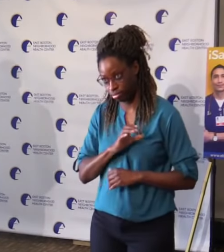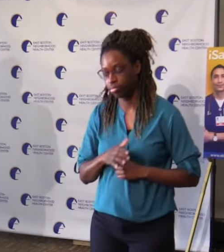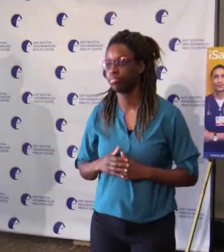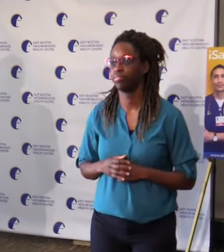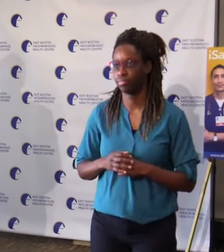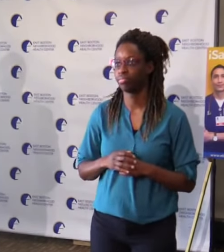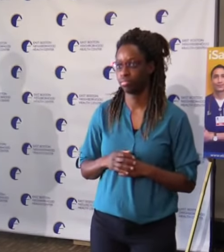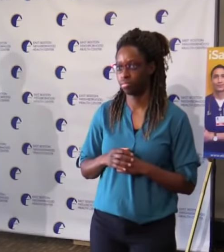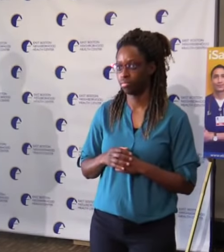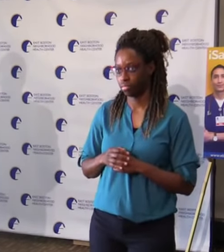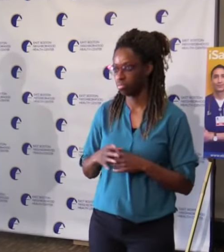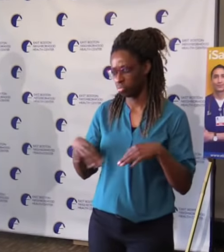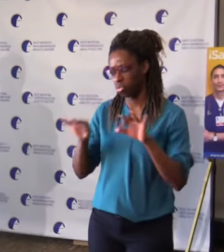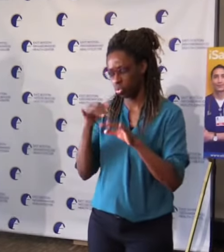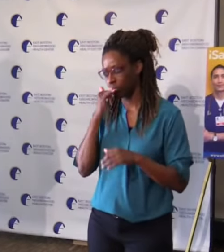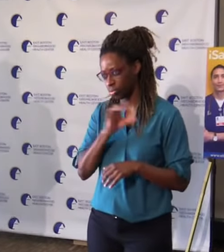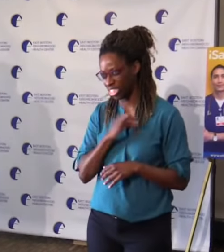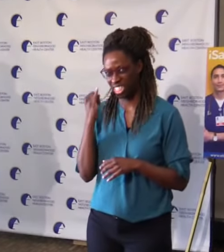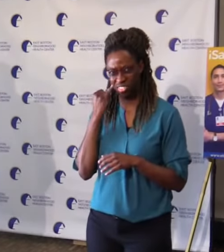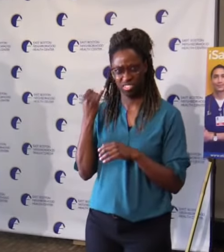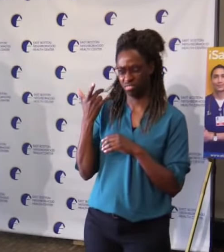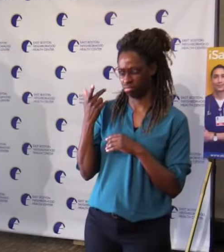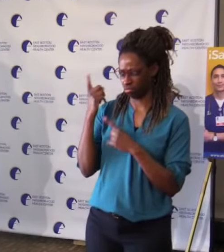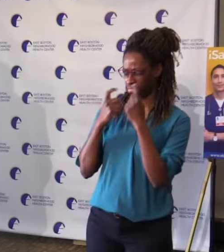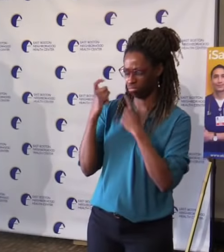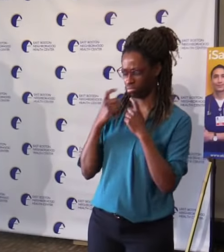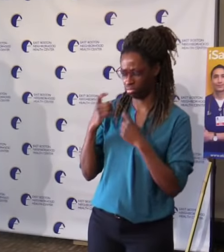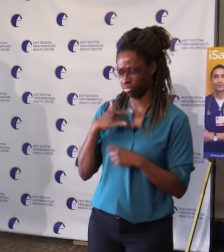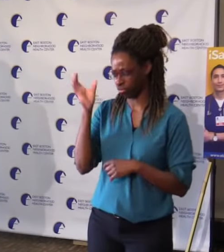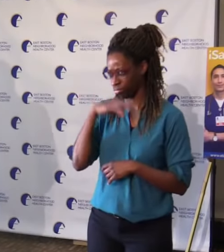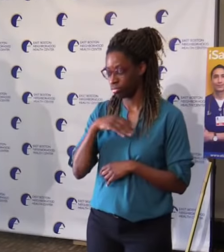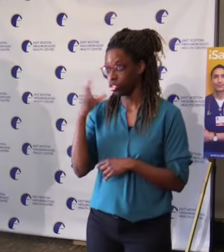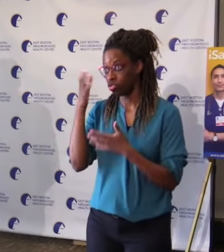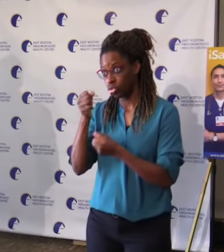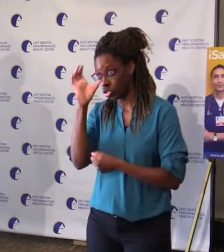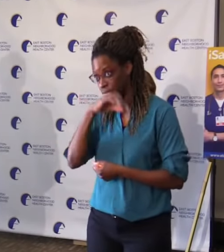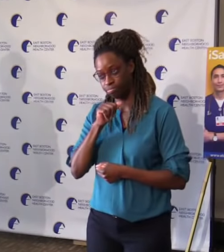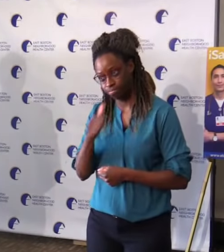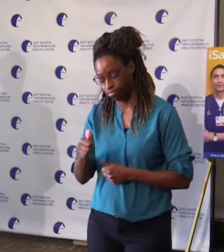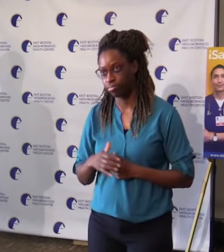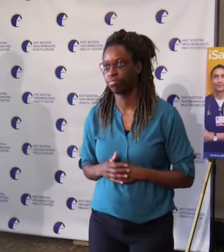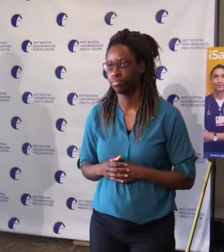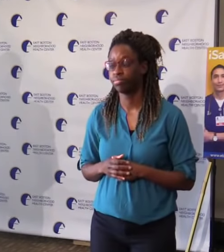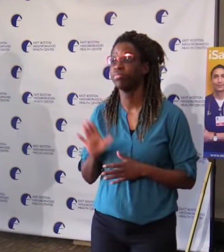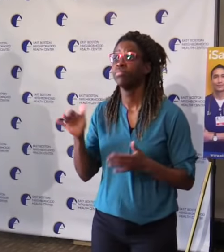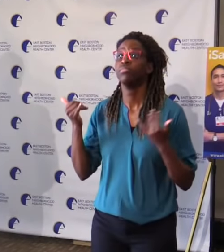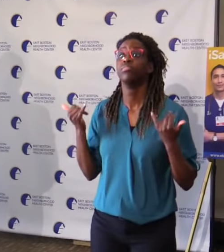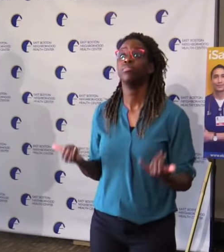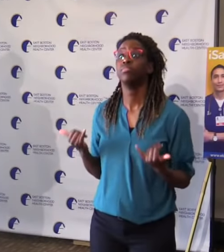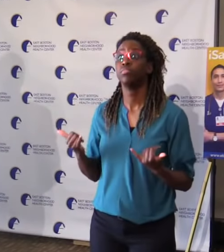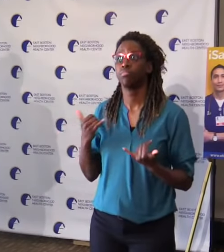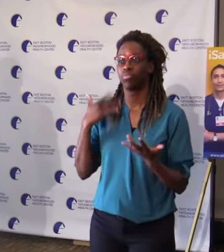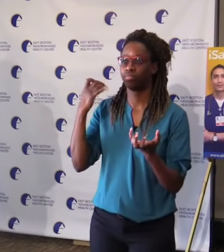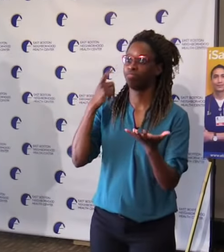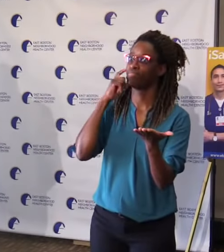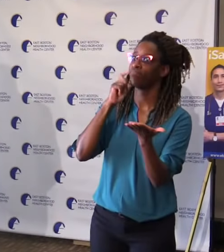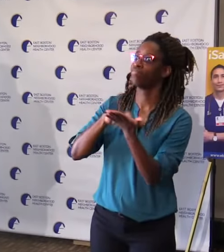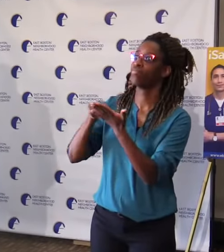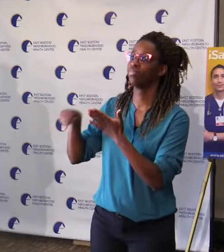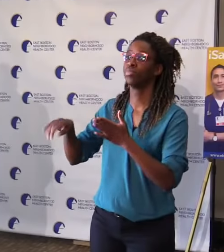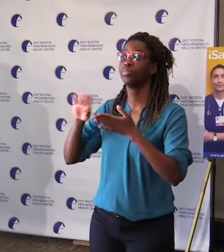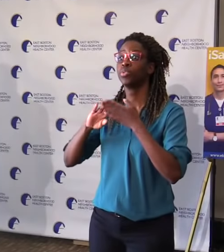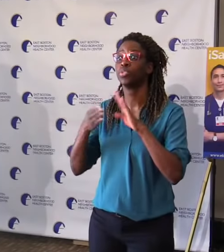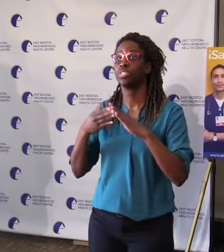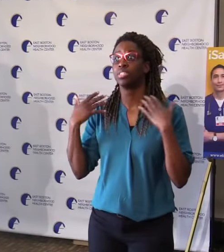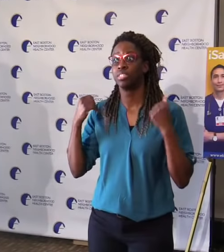Now, with respect to the purpose of today's visit, community health centers have played a unique role in the Commonwealth's health care delivery system for a